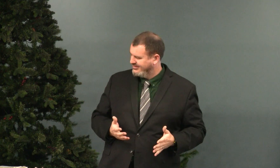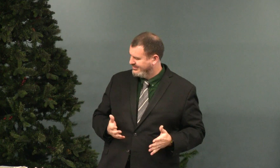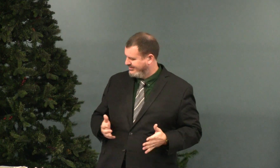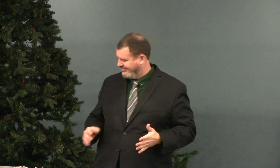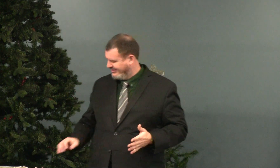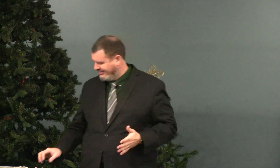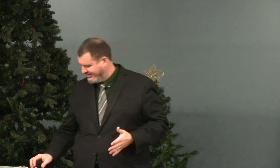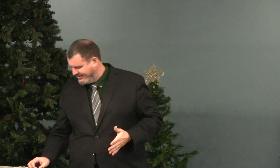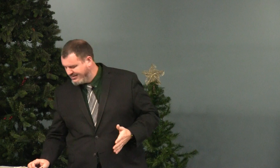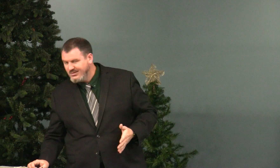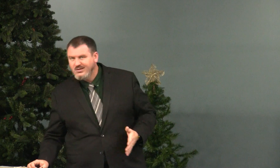We don't want to be misers.